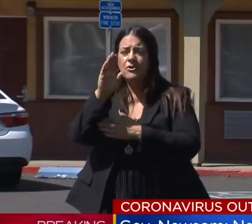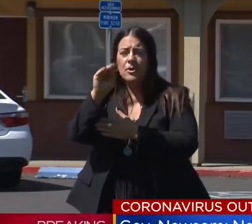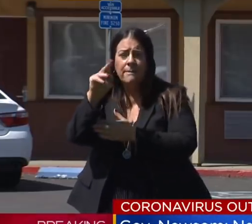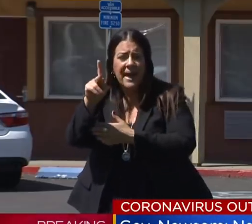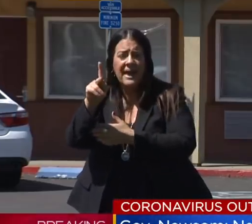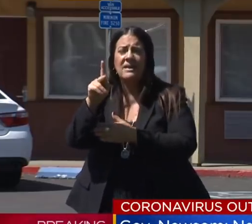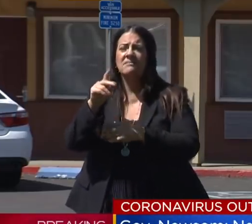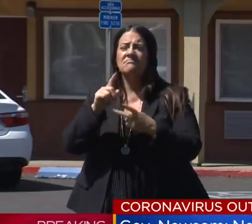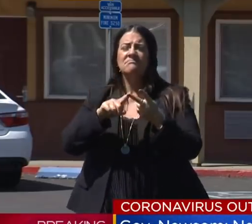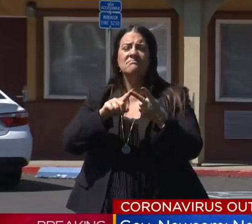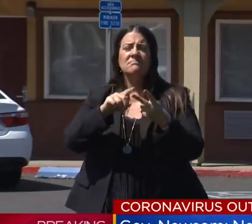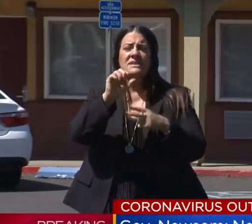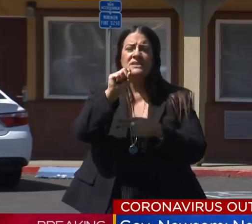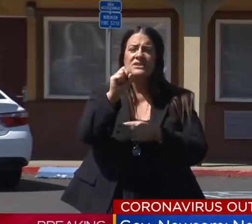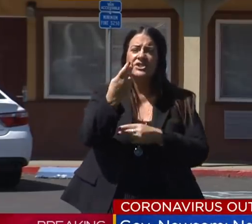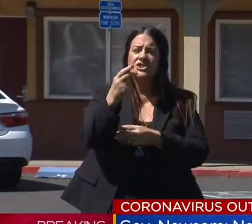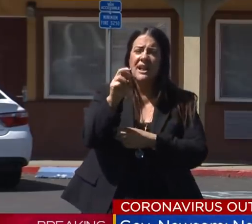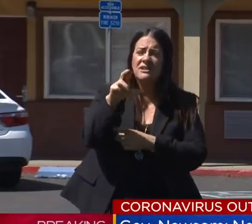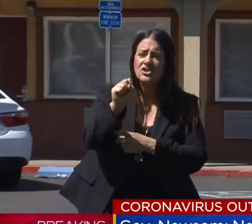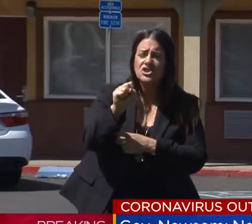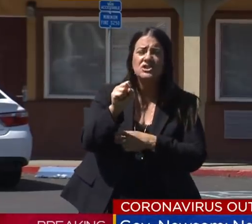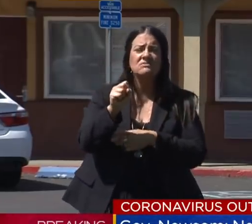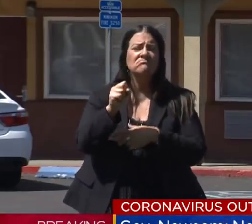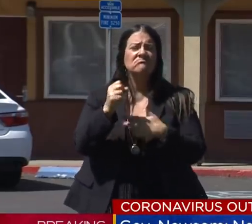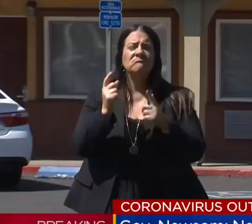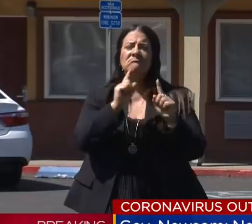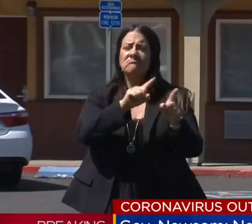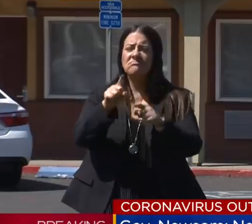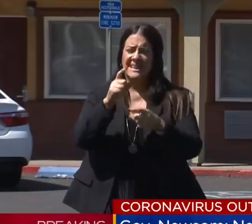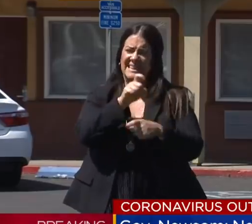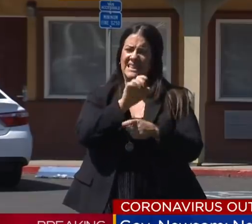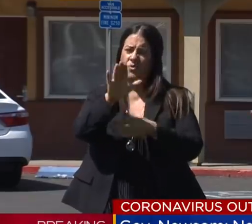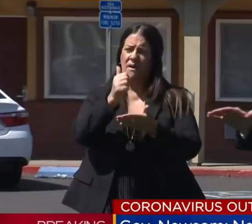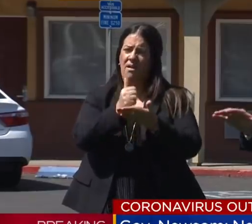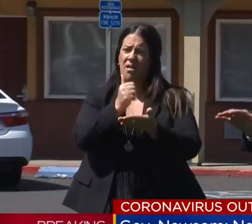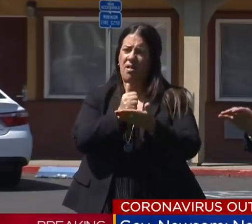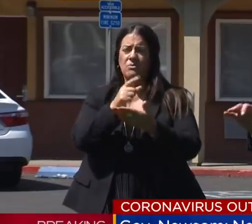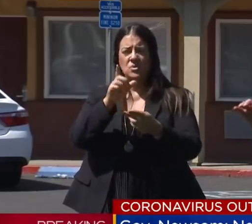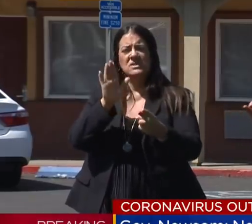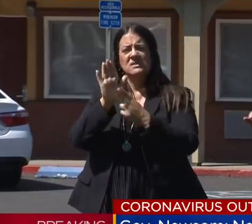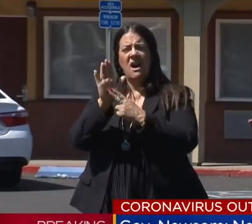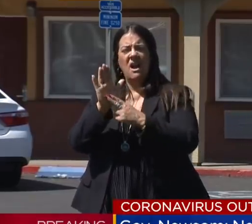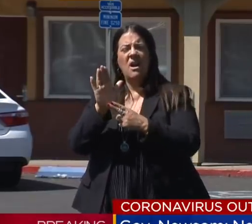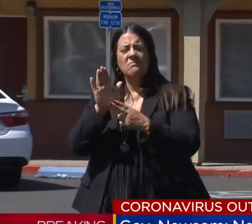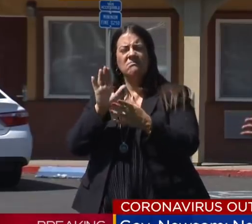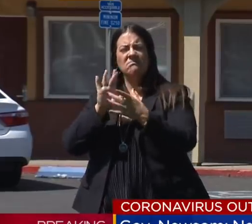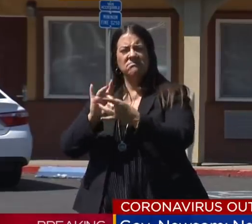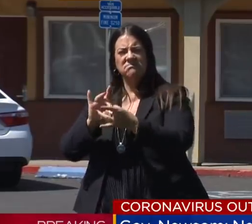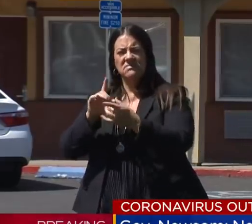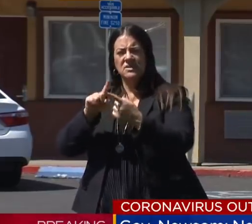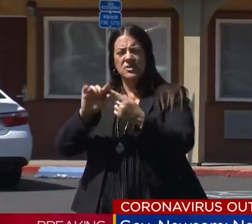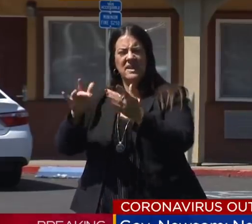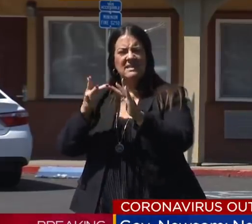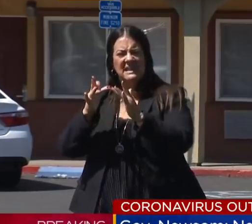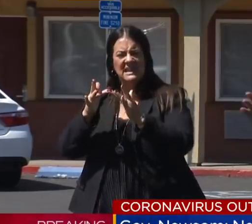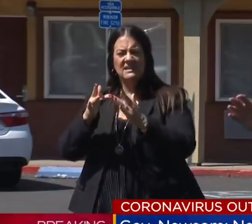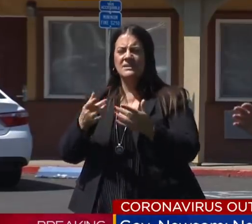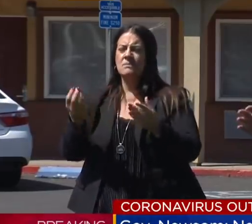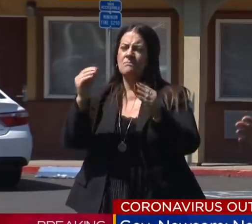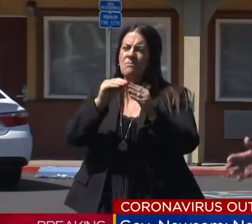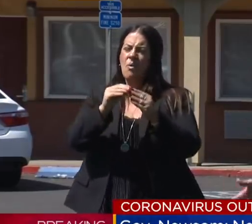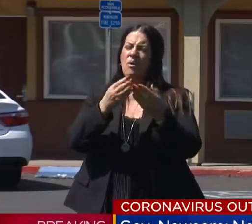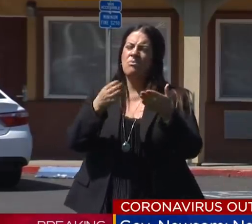that's the site to go to, serve.ca.gov. It also has a volunteer link to Cal Volunteers more